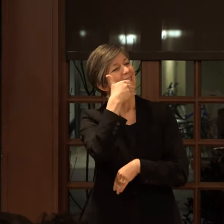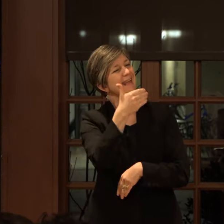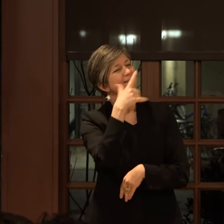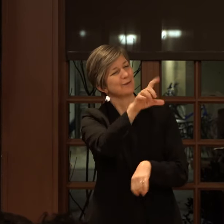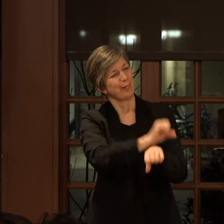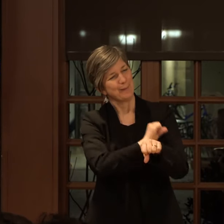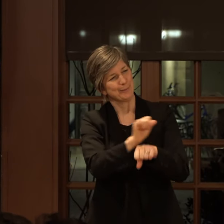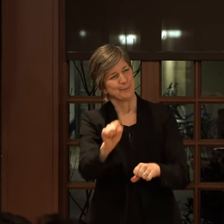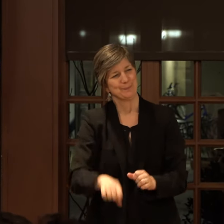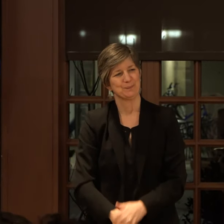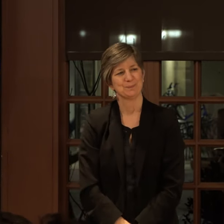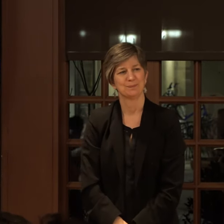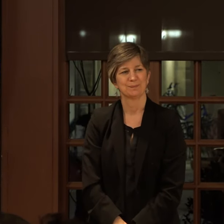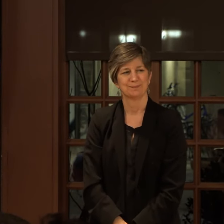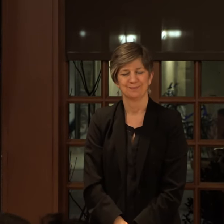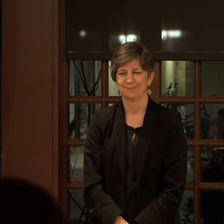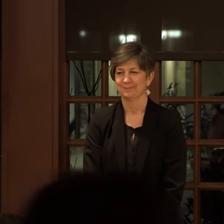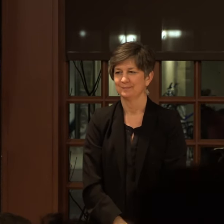your labor.